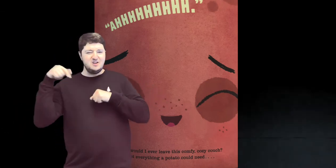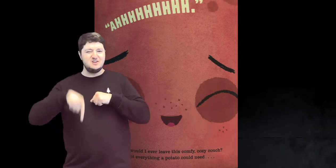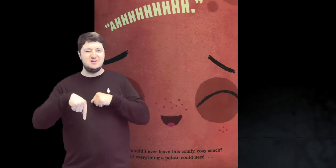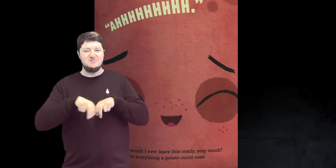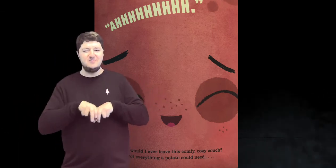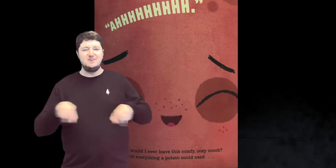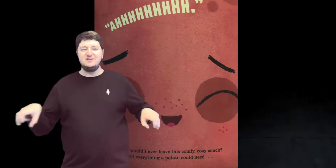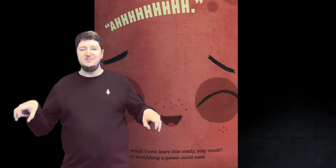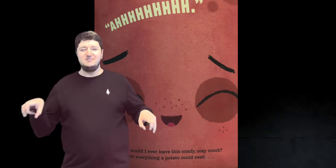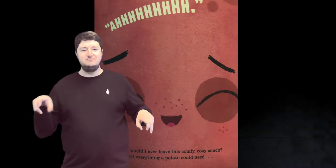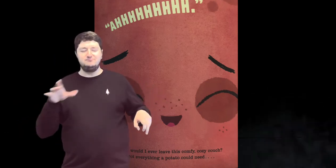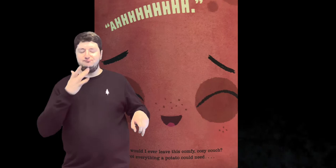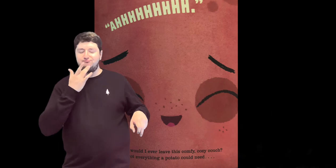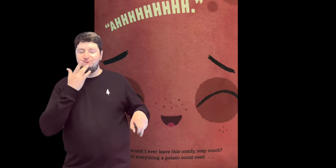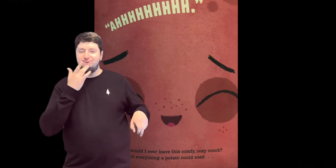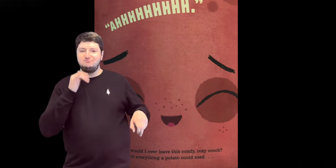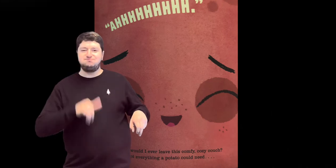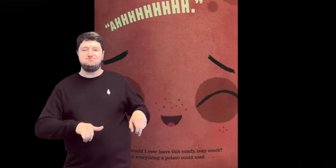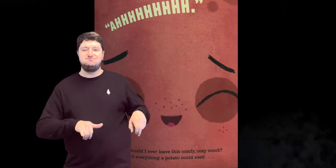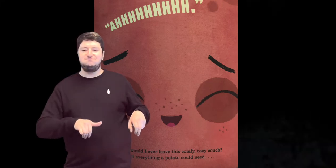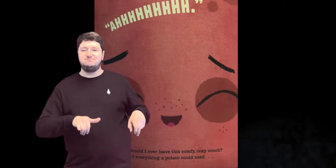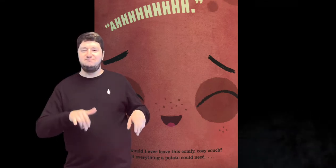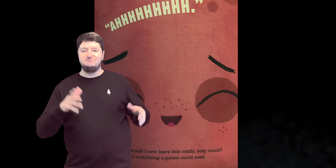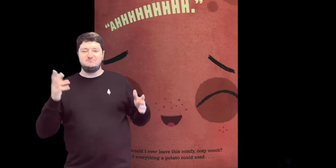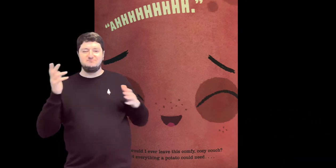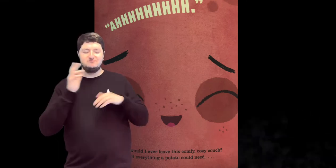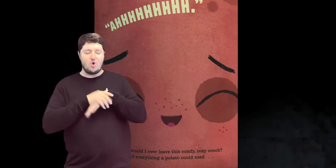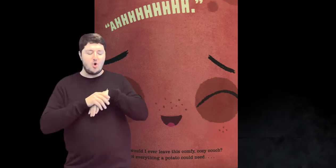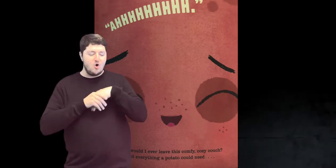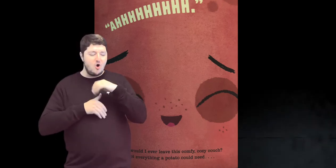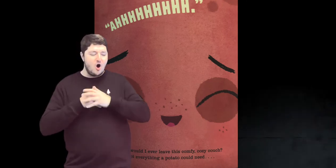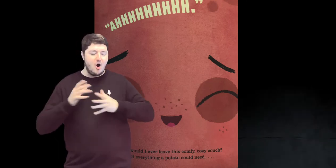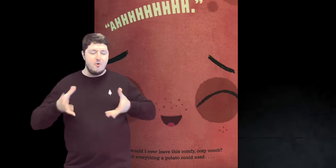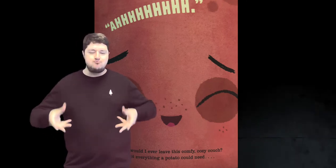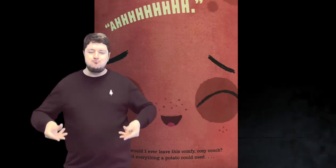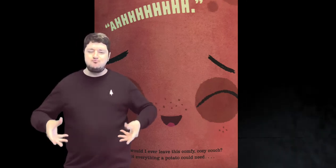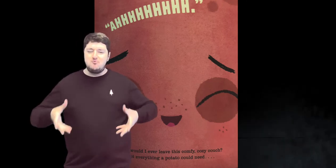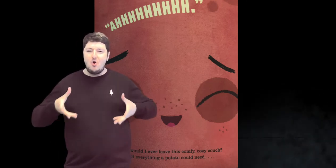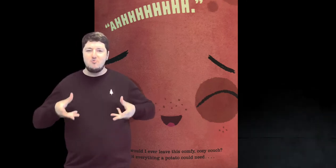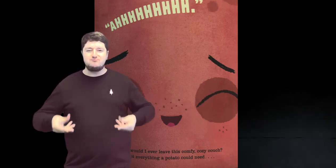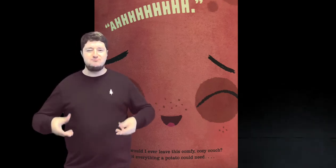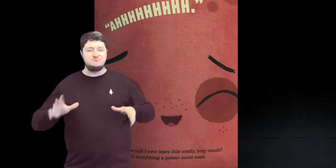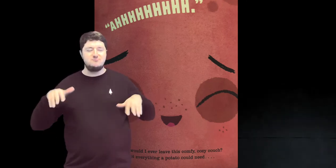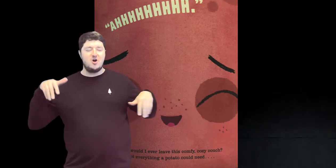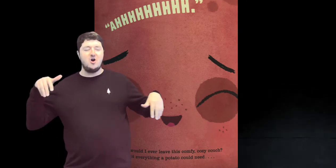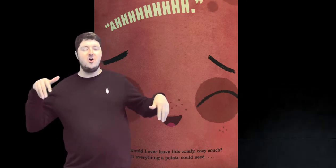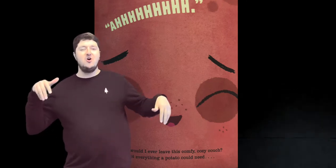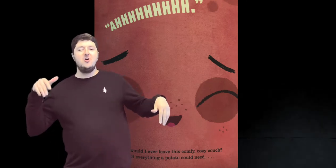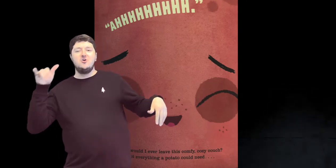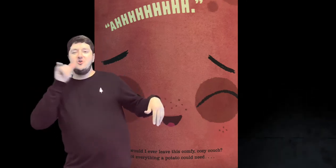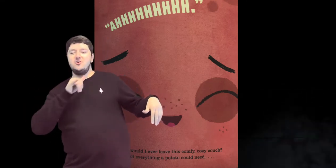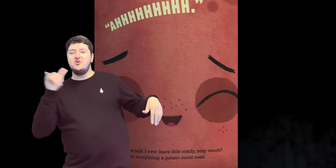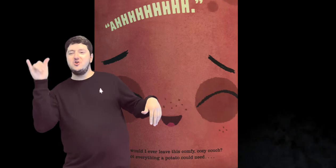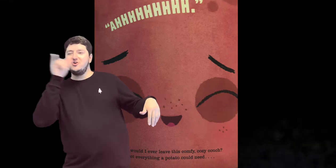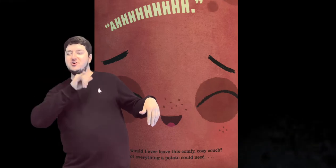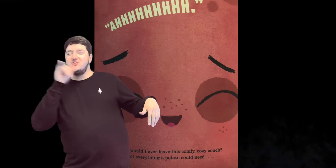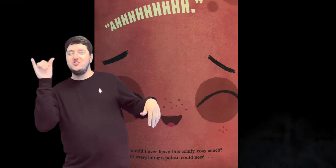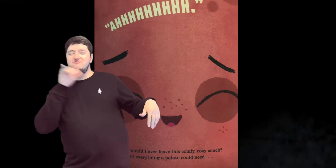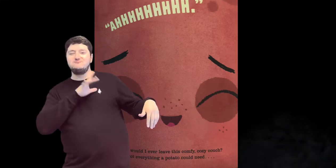Why would I ever leave this comfy cozy couch? It's got everything a potato could need